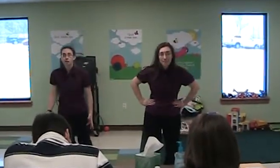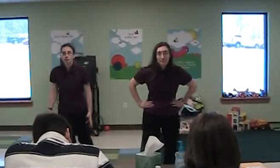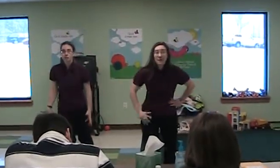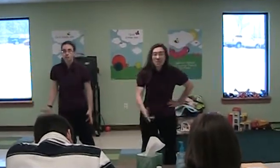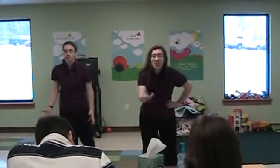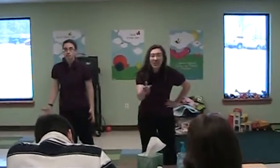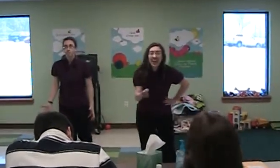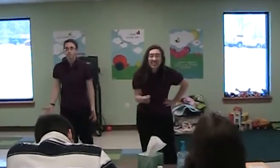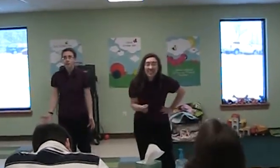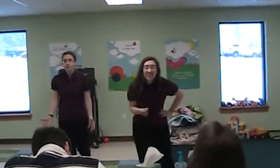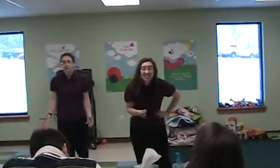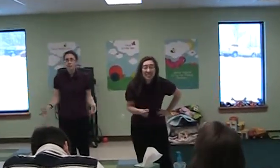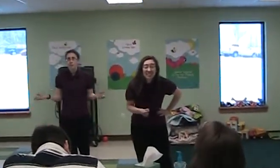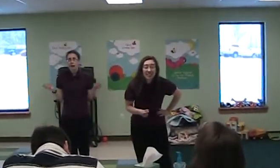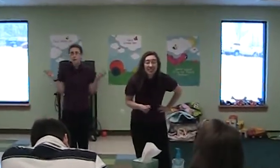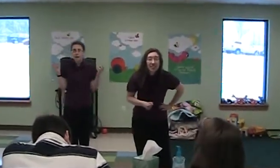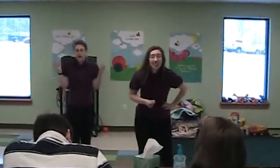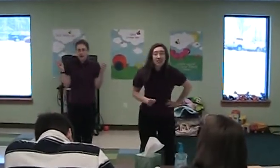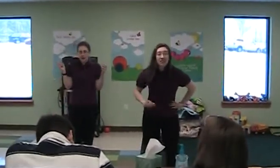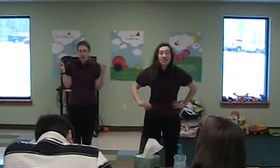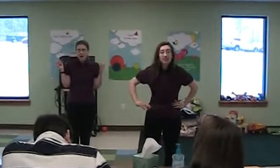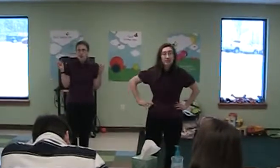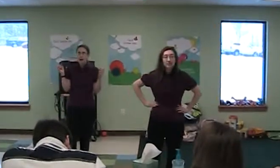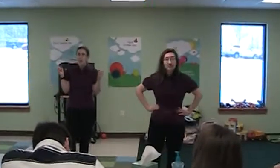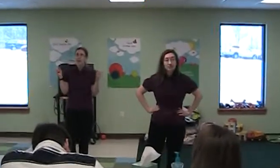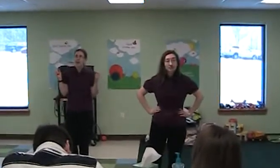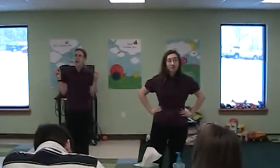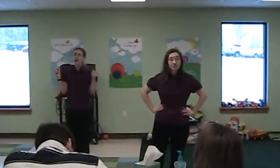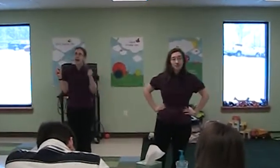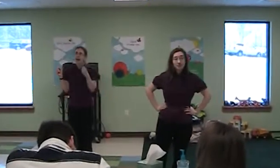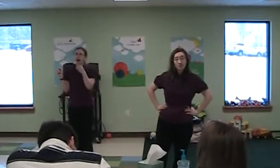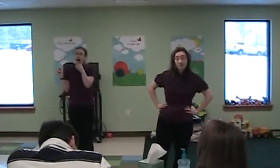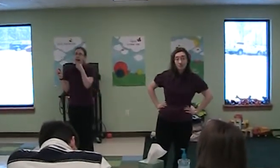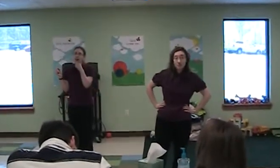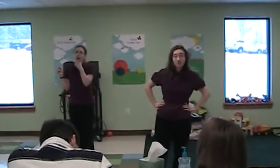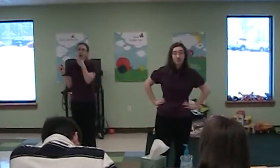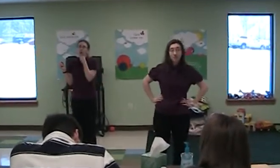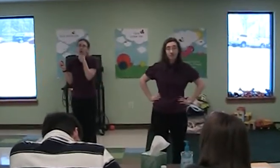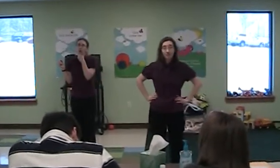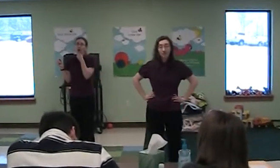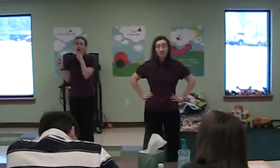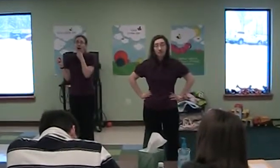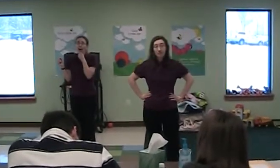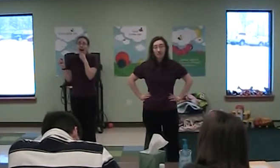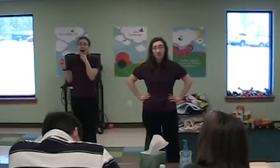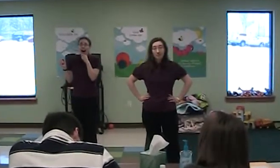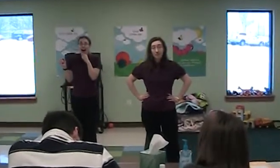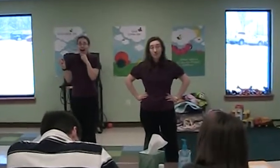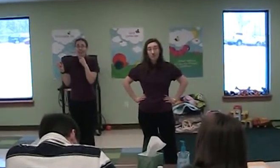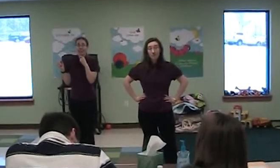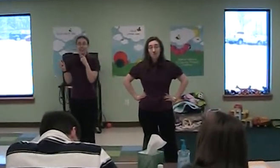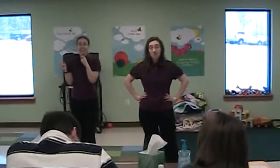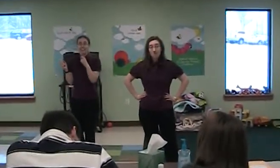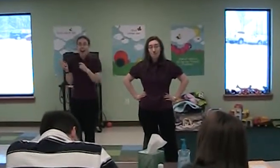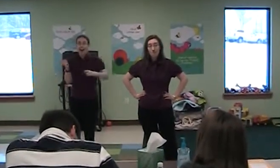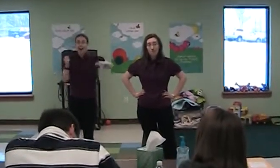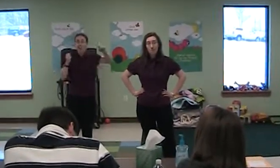Measles likely? Maybe. Maybe. I do not know. I think he died of